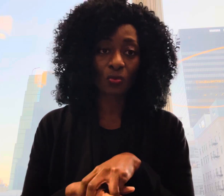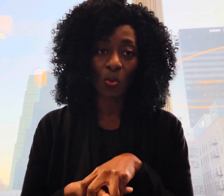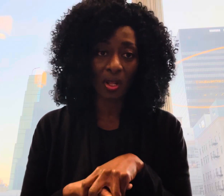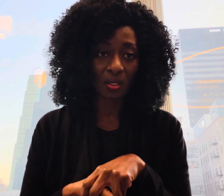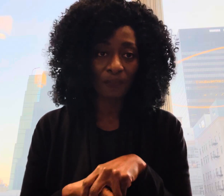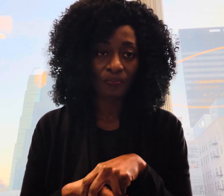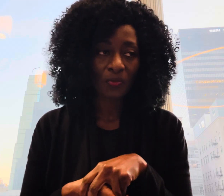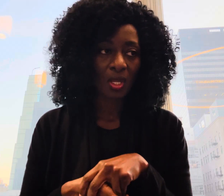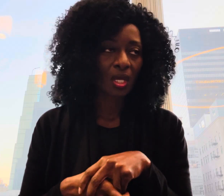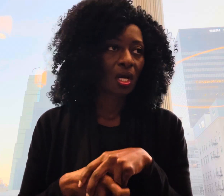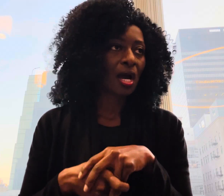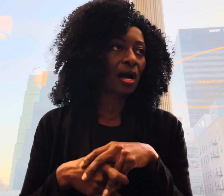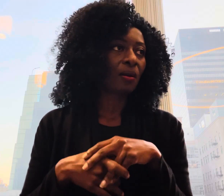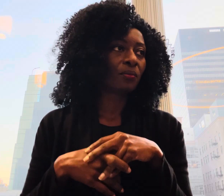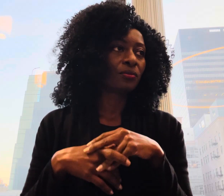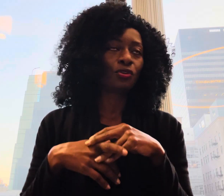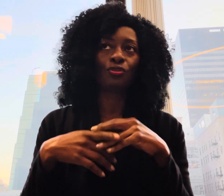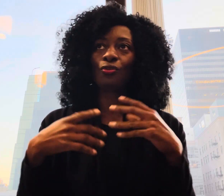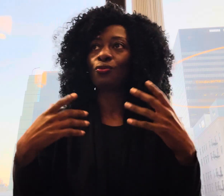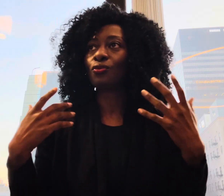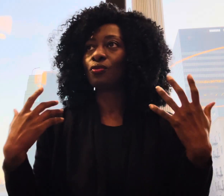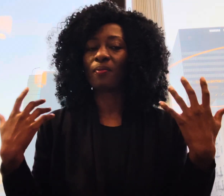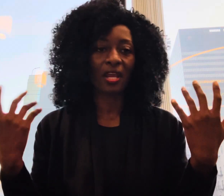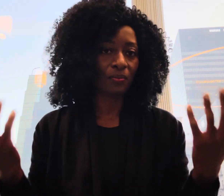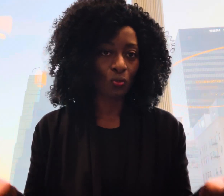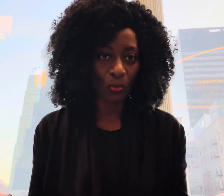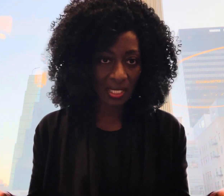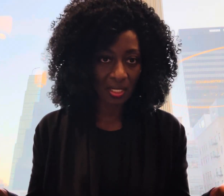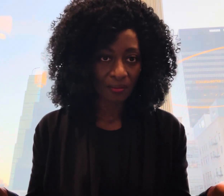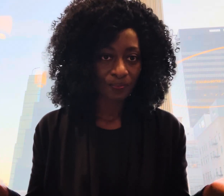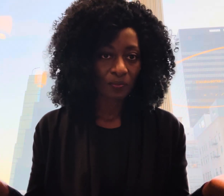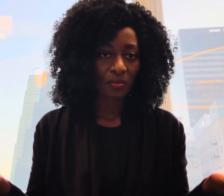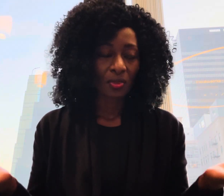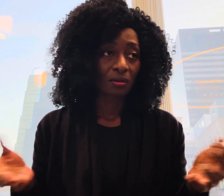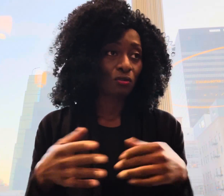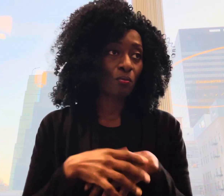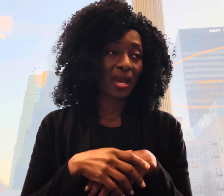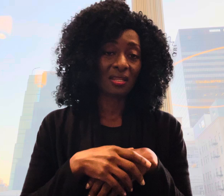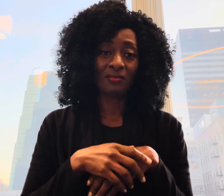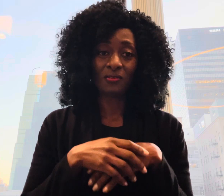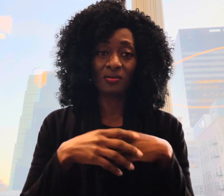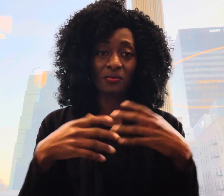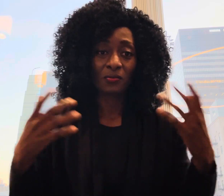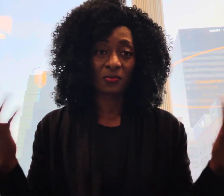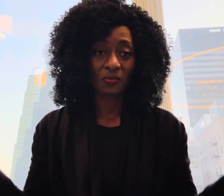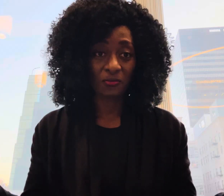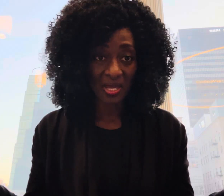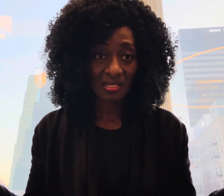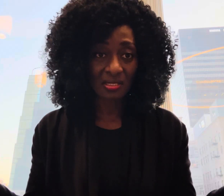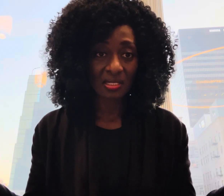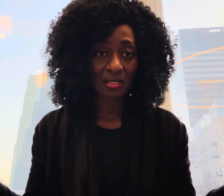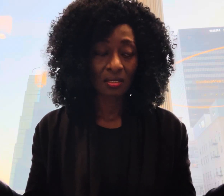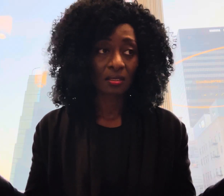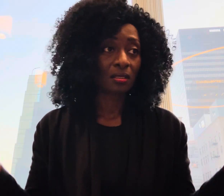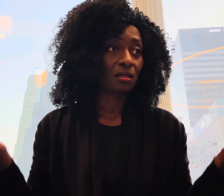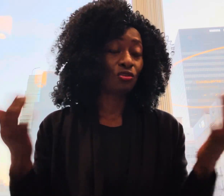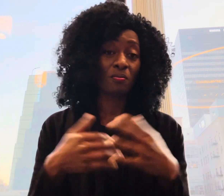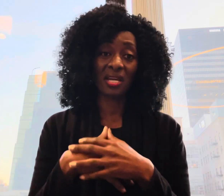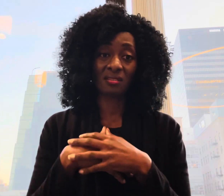well um you might be weak you might even faint you might